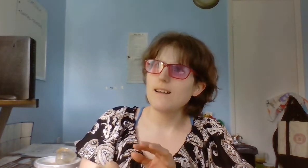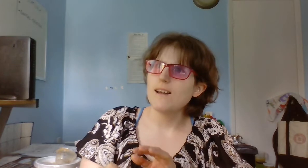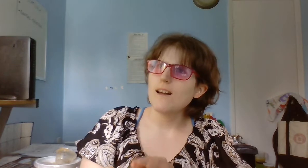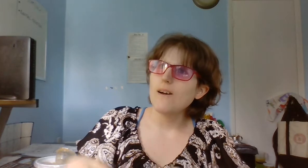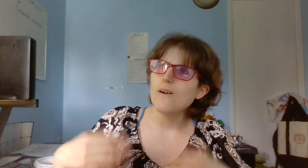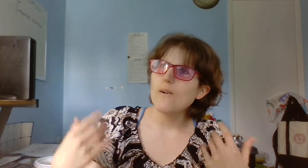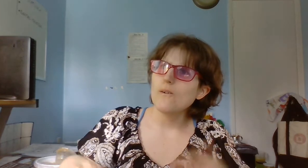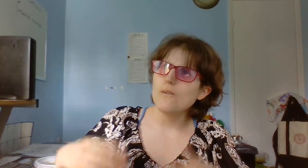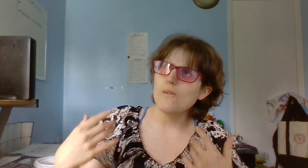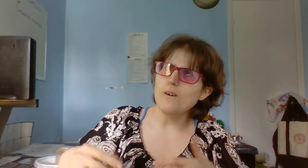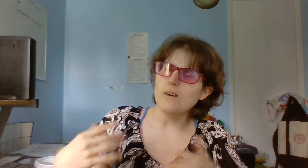No.